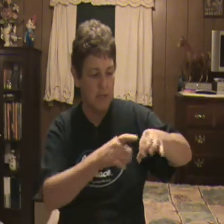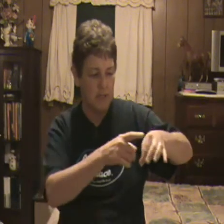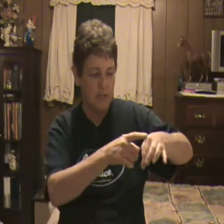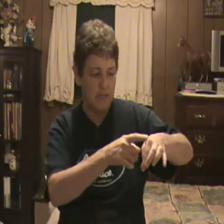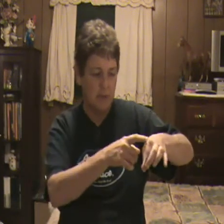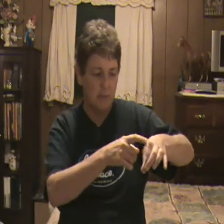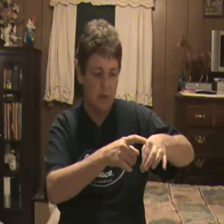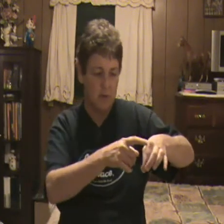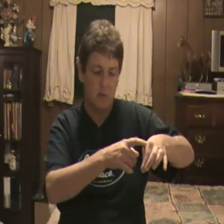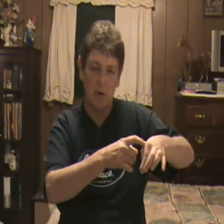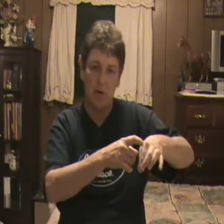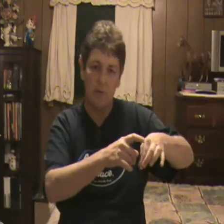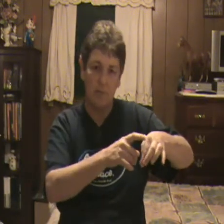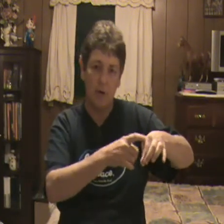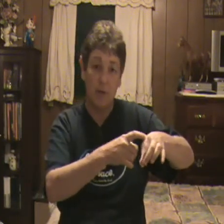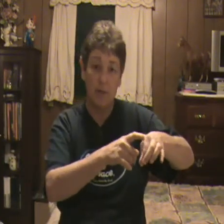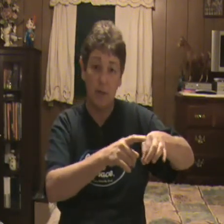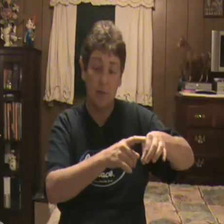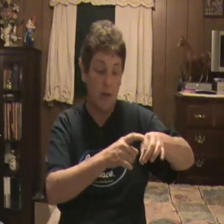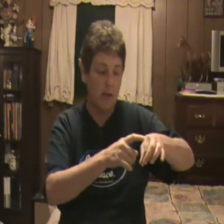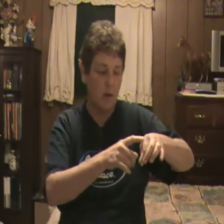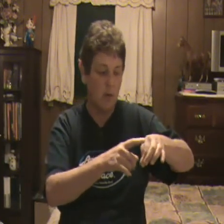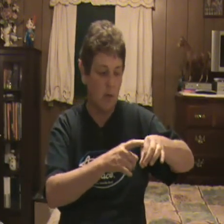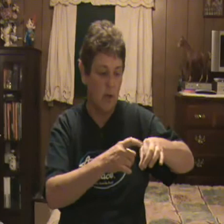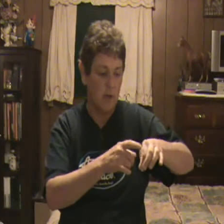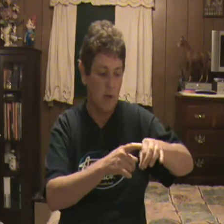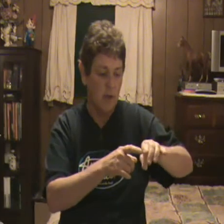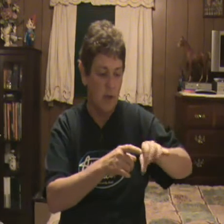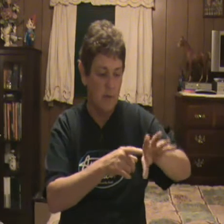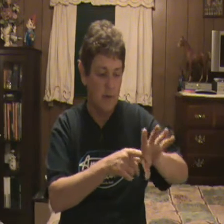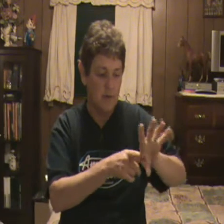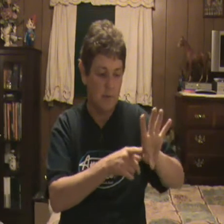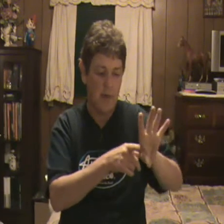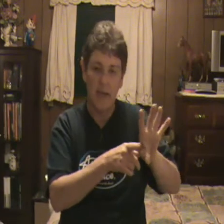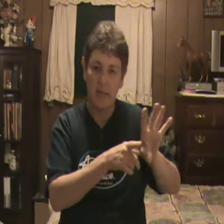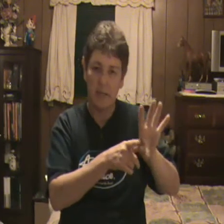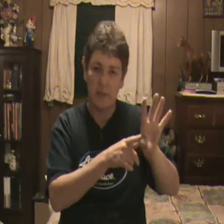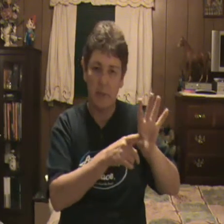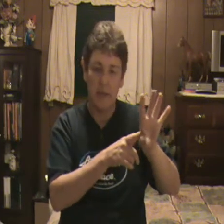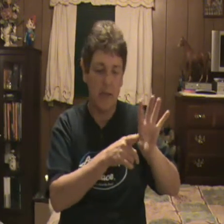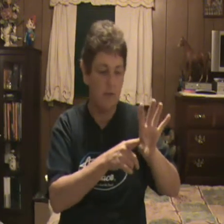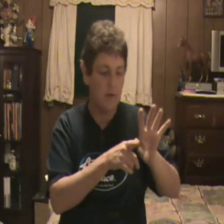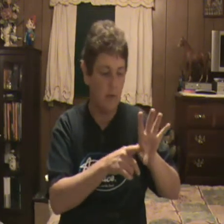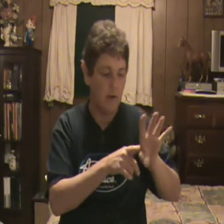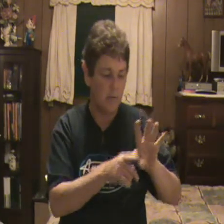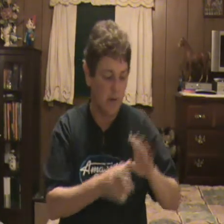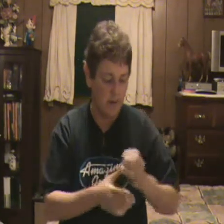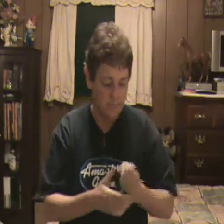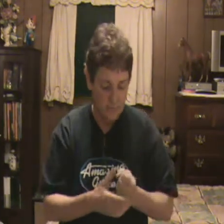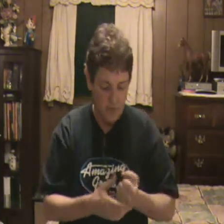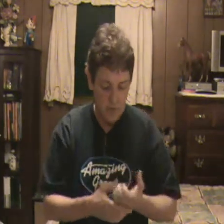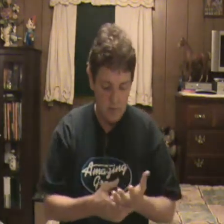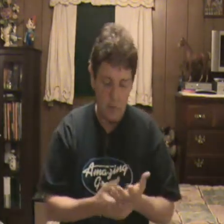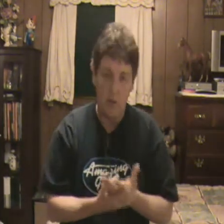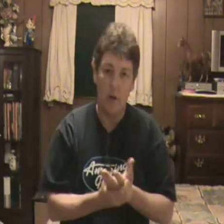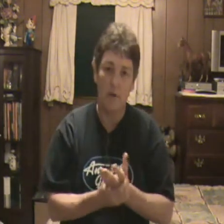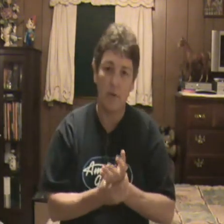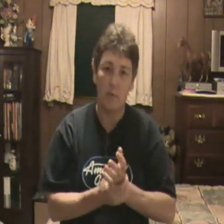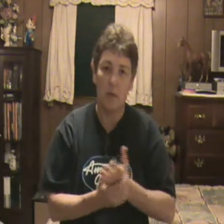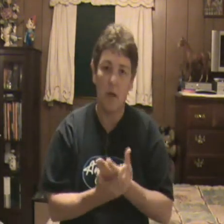I can see that that muscle, you know, is coming back a whole lot, but my hand's still caved in right there. So I've come a